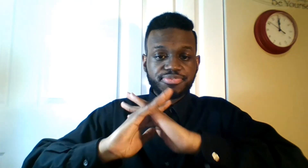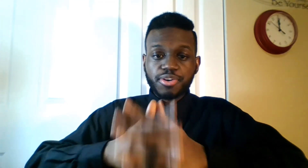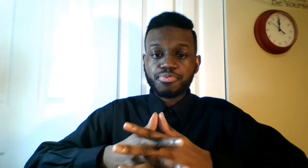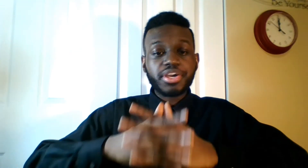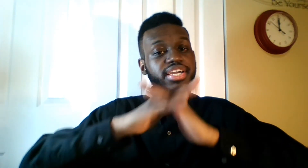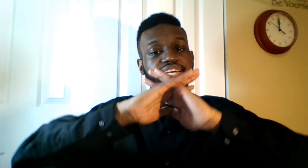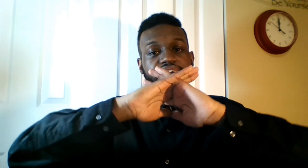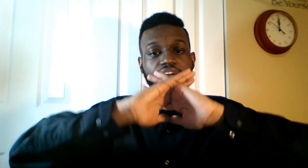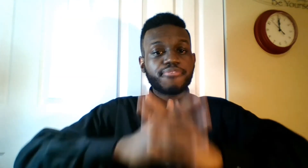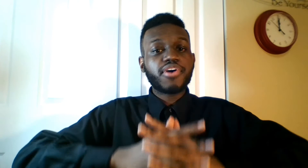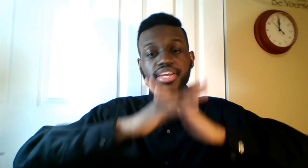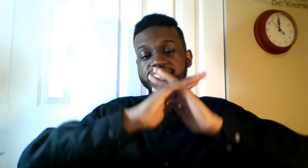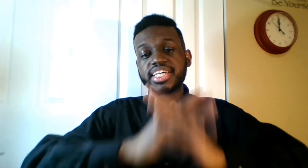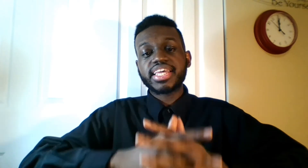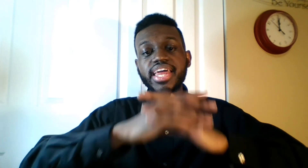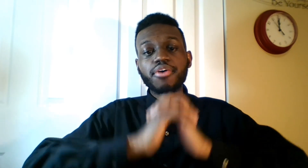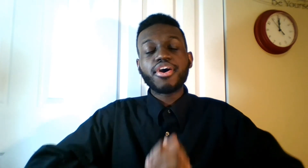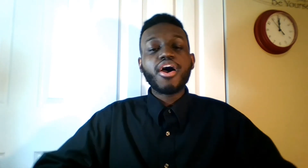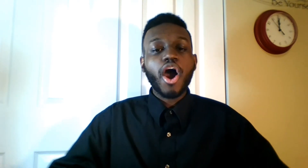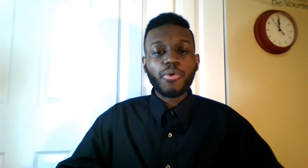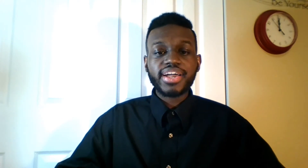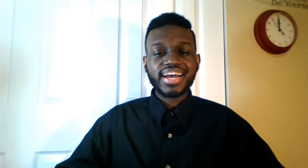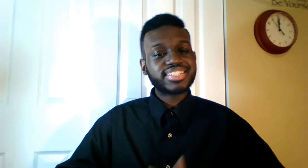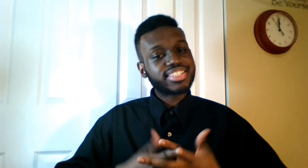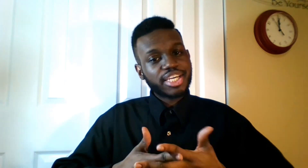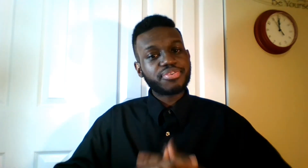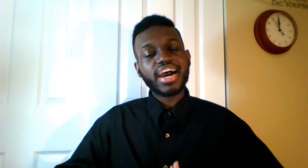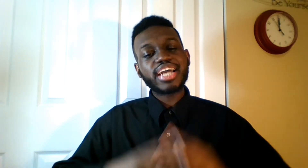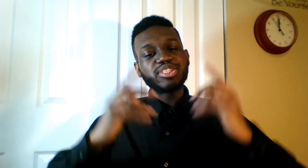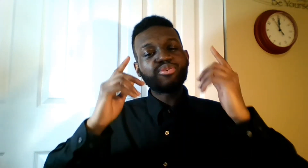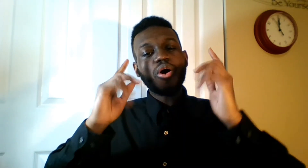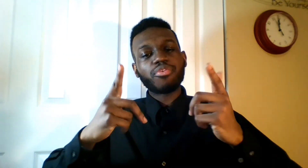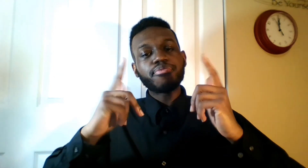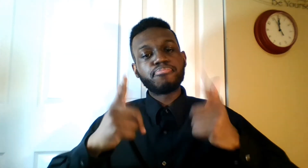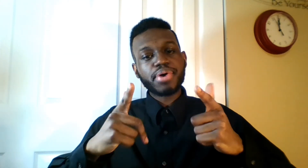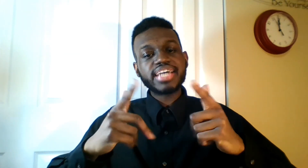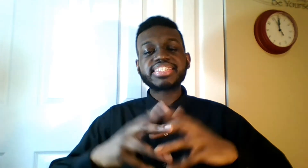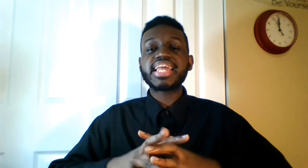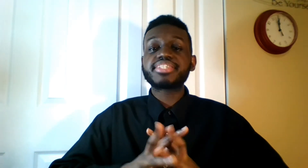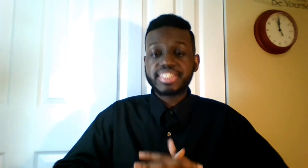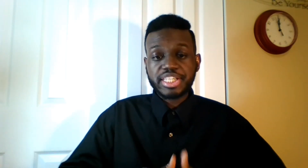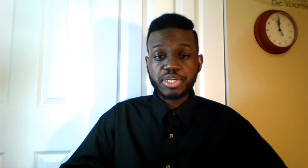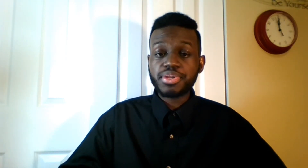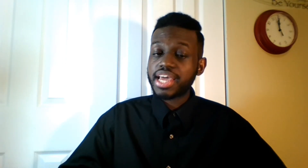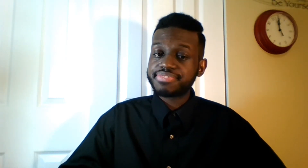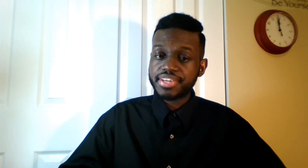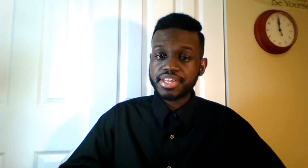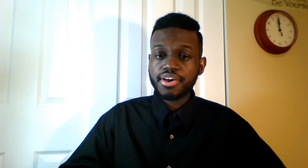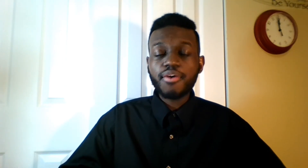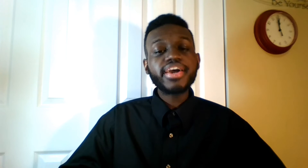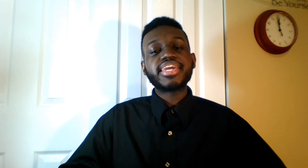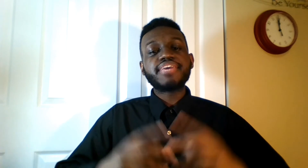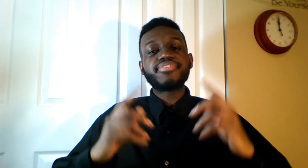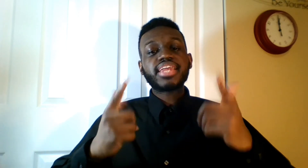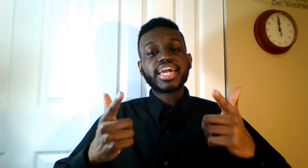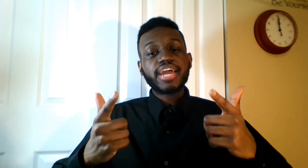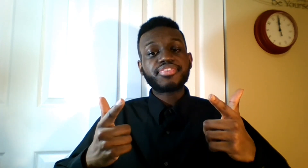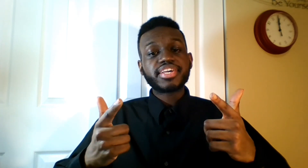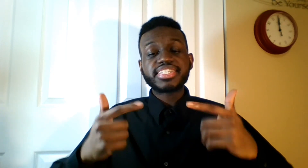free. Have fun and check that out. All right, guys. Thank you, guys. You are the best. And I'll see you in the next video. And if you like everything you see